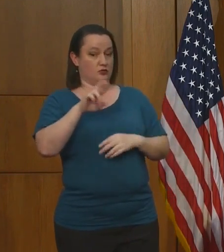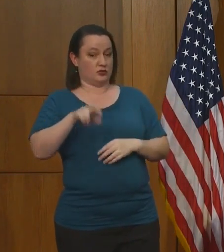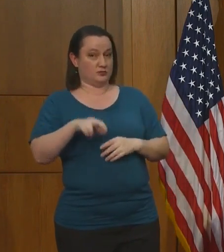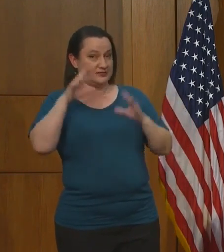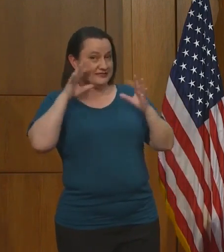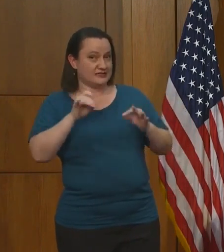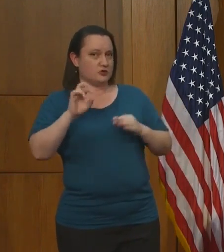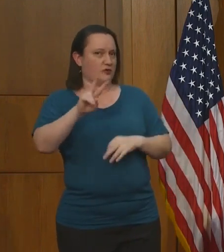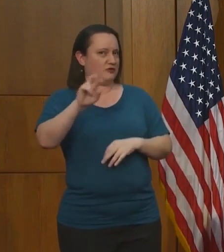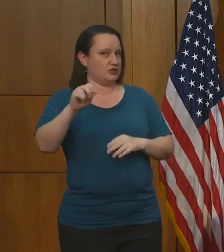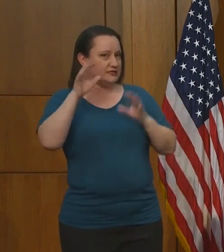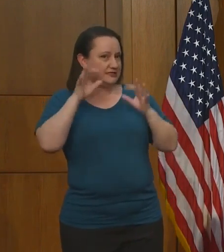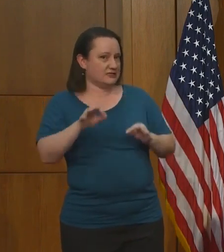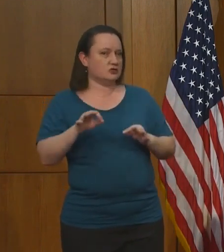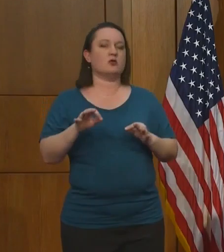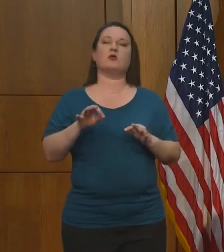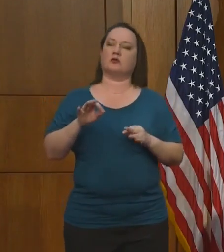Yes, thank you for clarifying that.